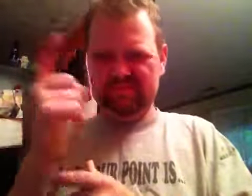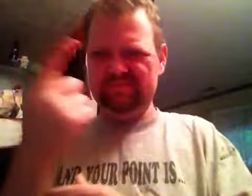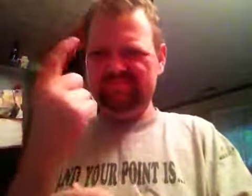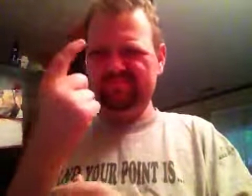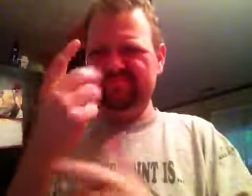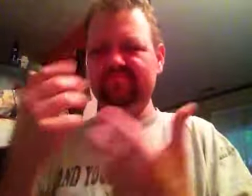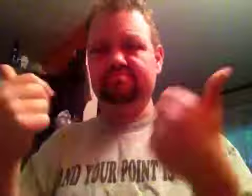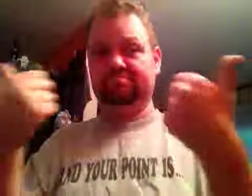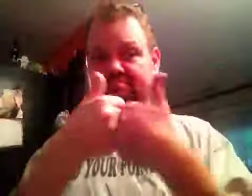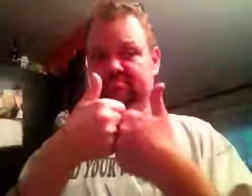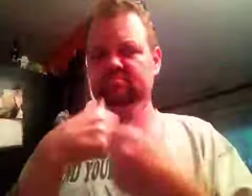and I'm looking for a flip on header.